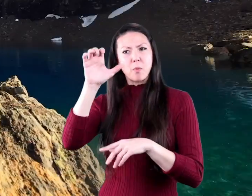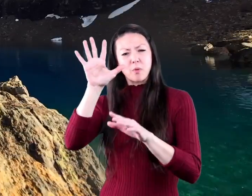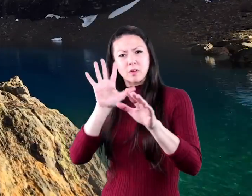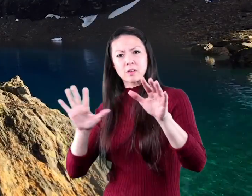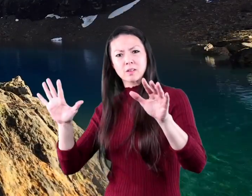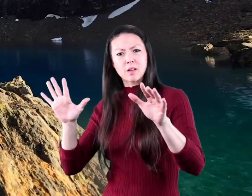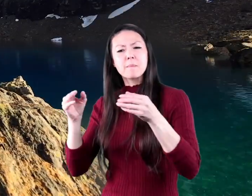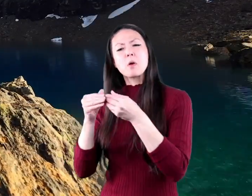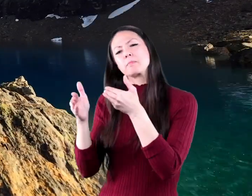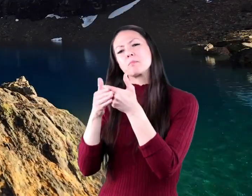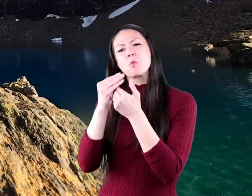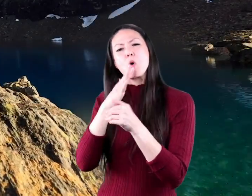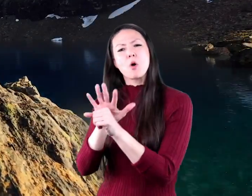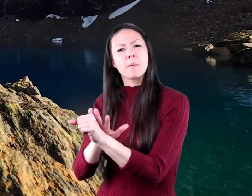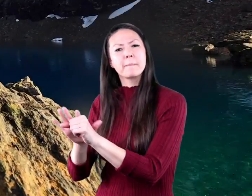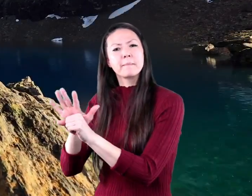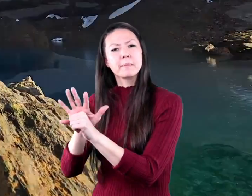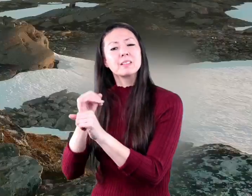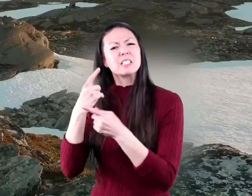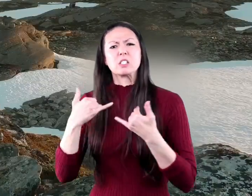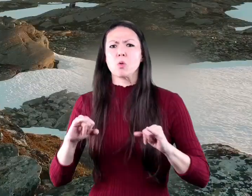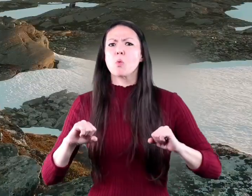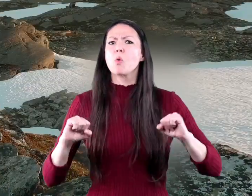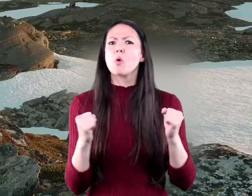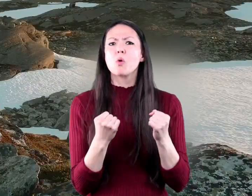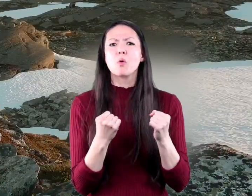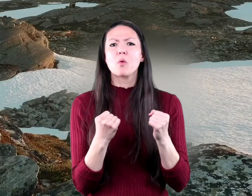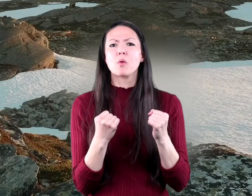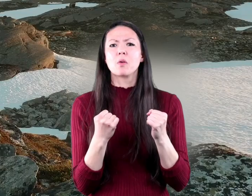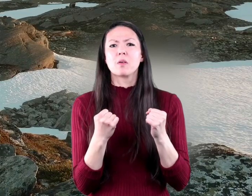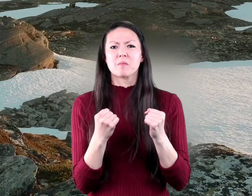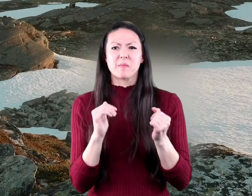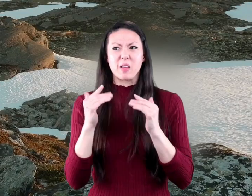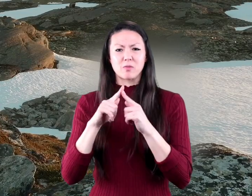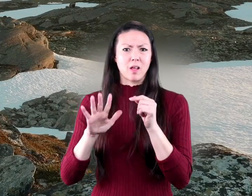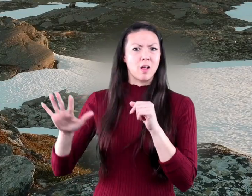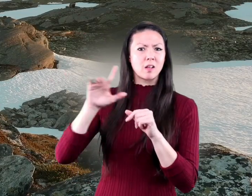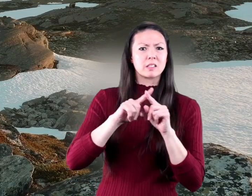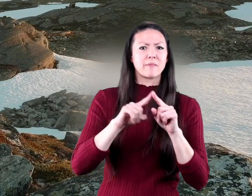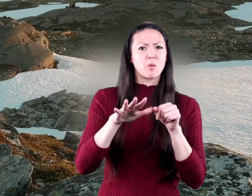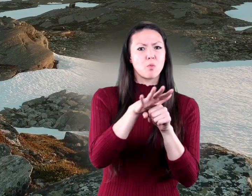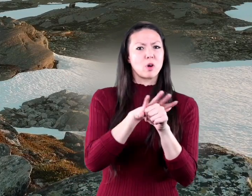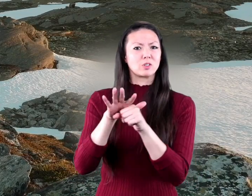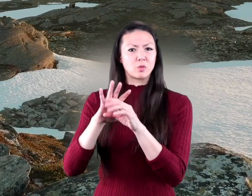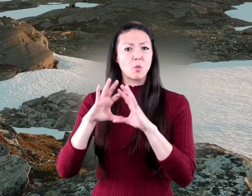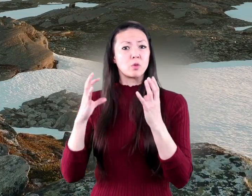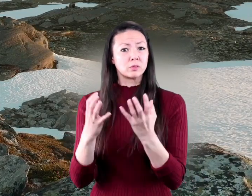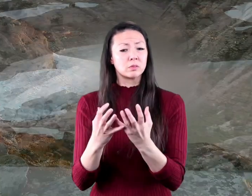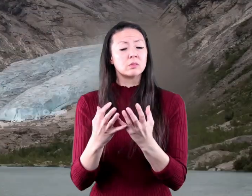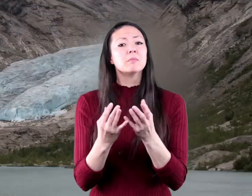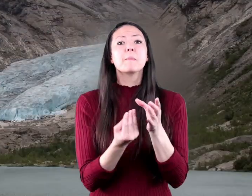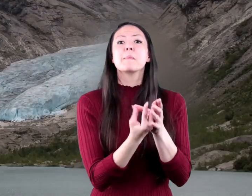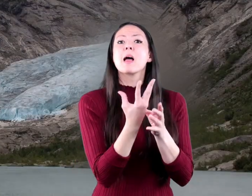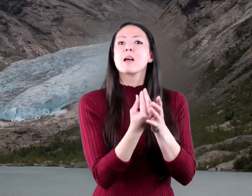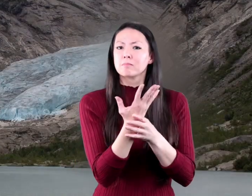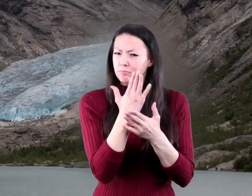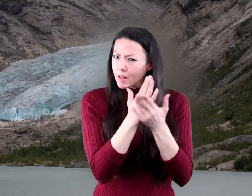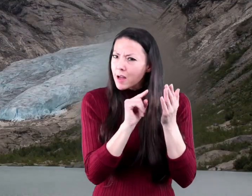bit warmer in these areas but still colder than almost every other region in the world some plants grow in the sub